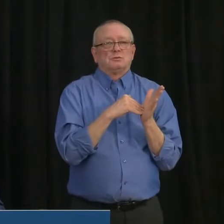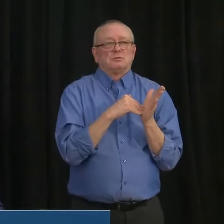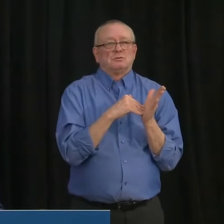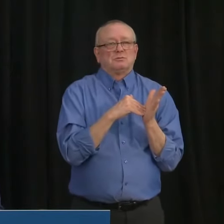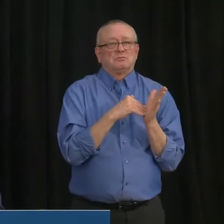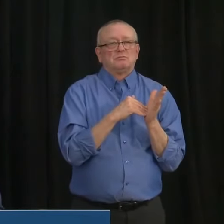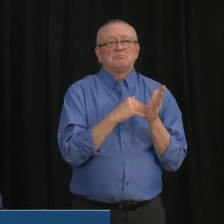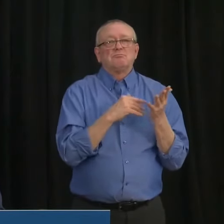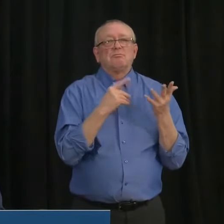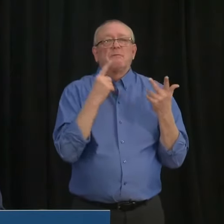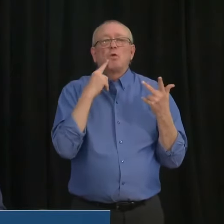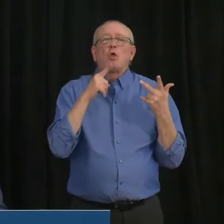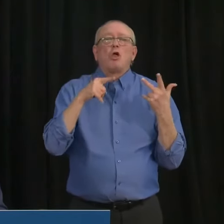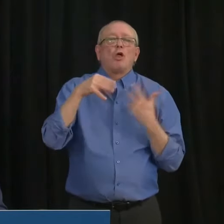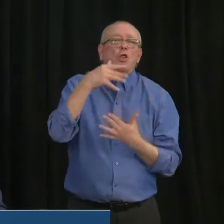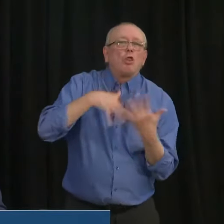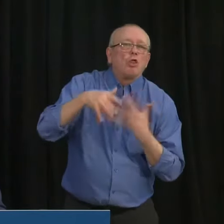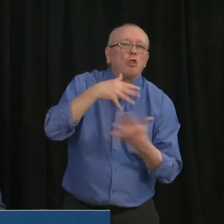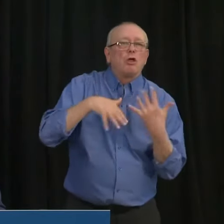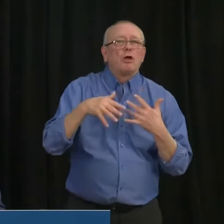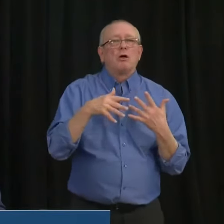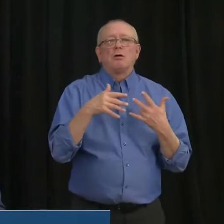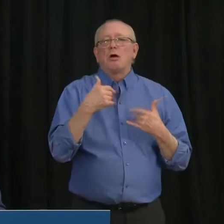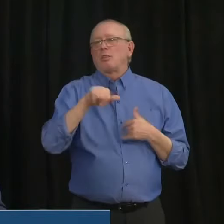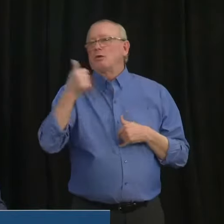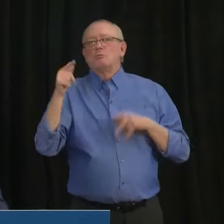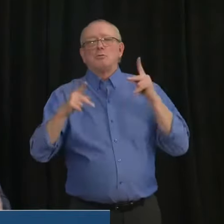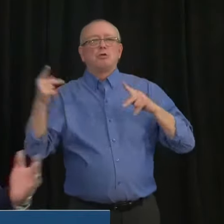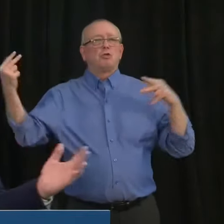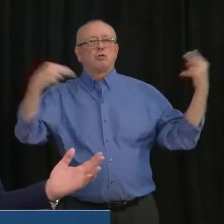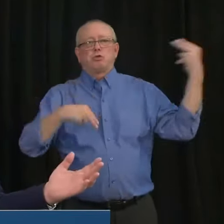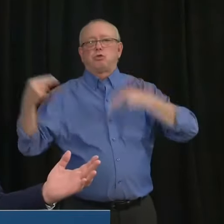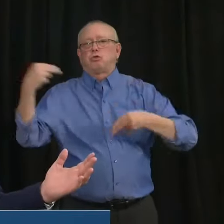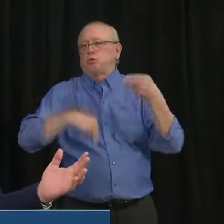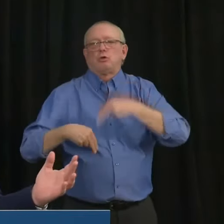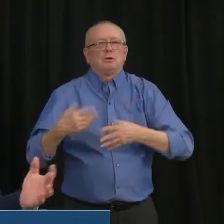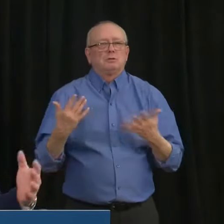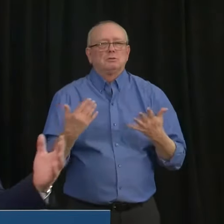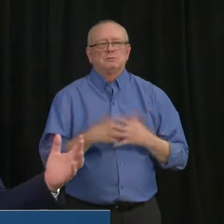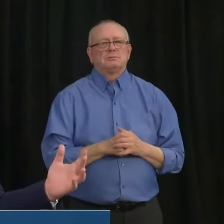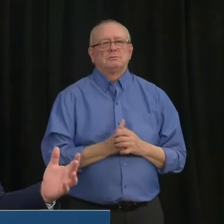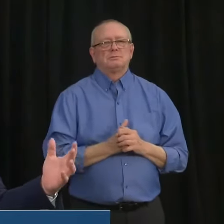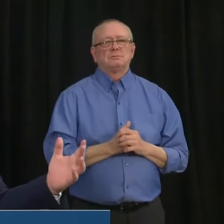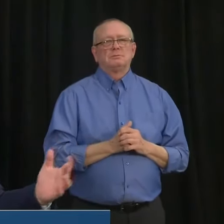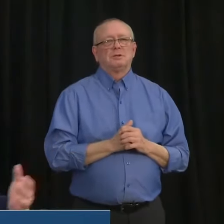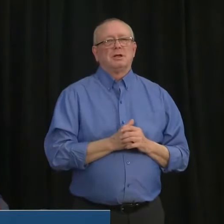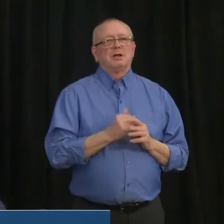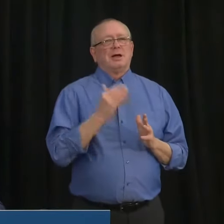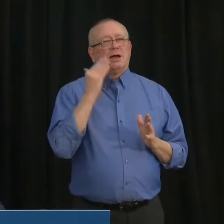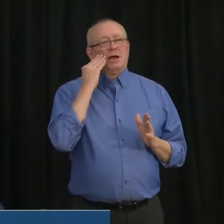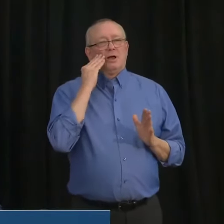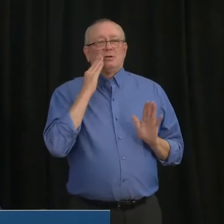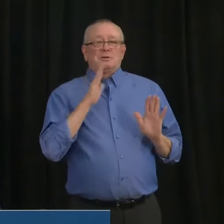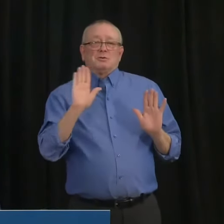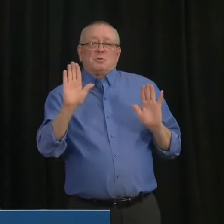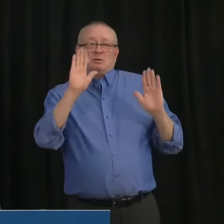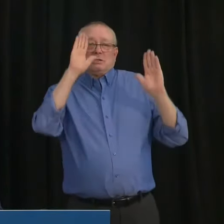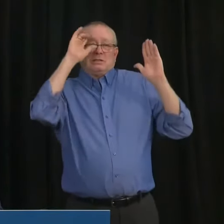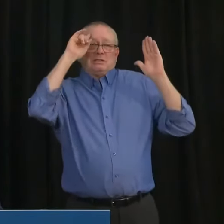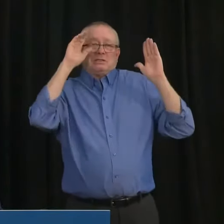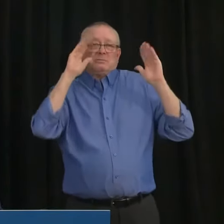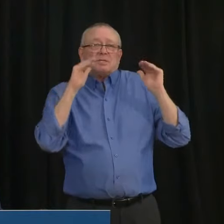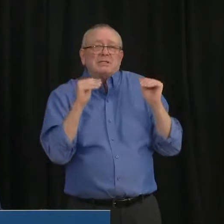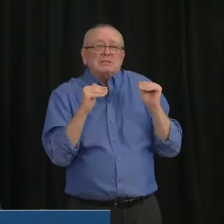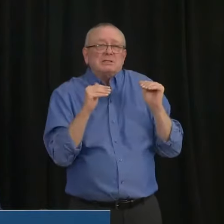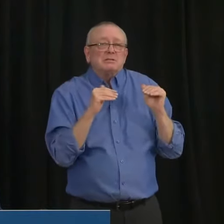social activities. And, um, I anticipate, um, it's of course for, up for the police and peace officers to